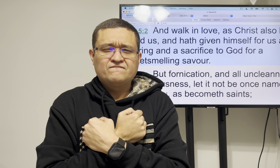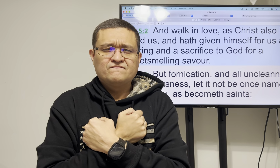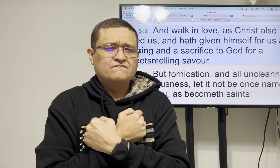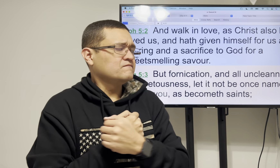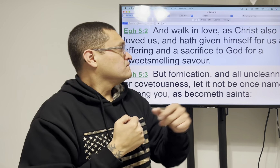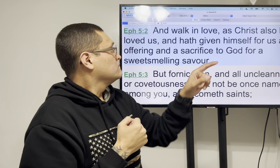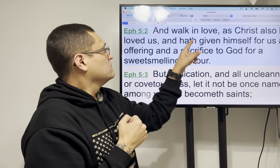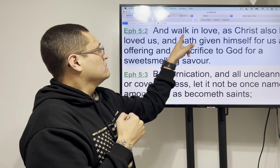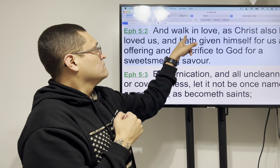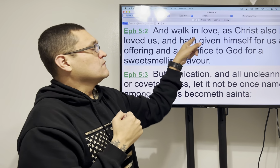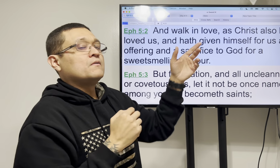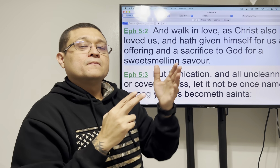and walk in love